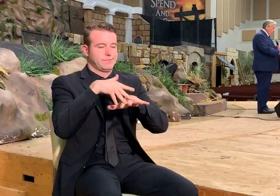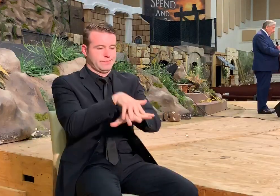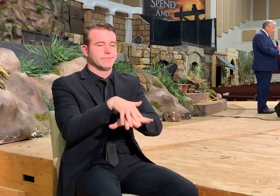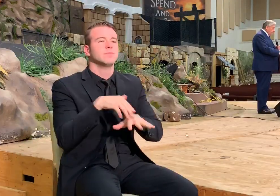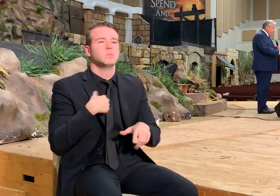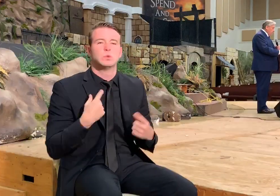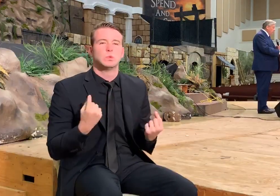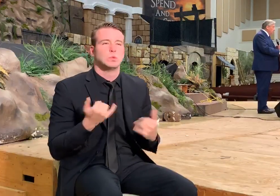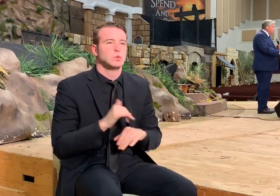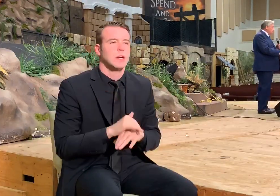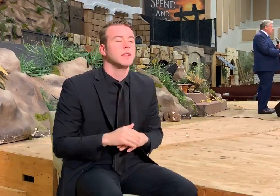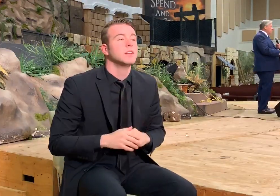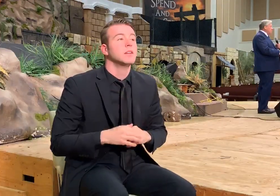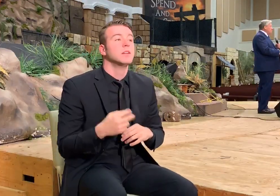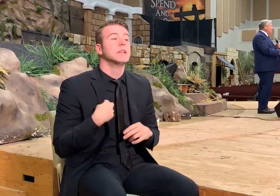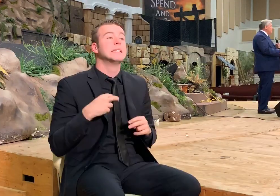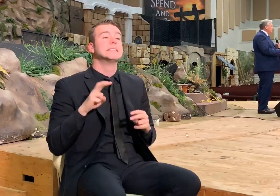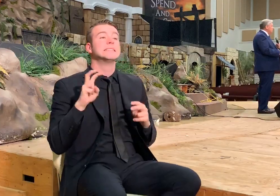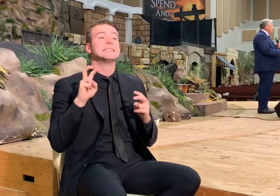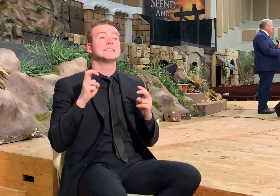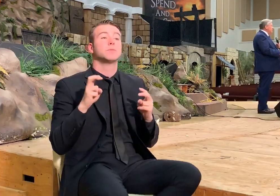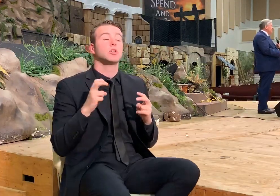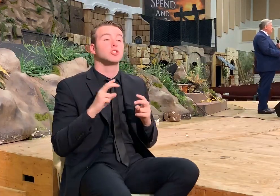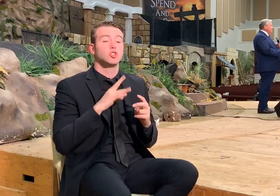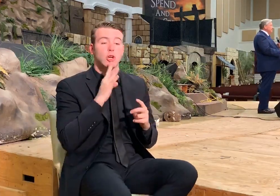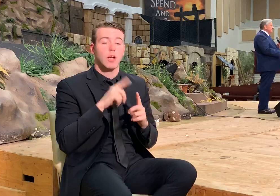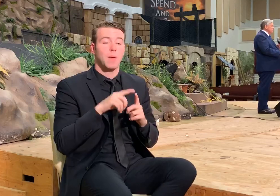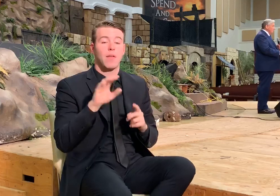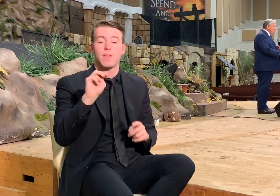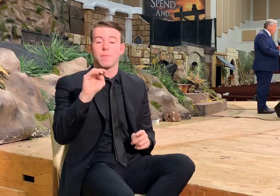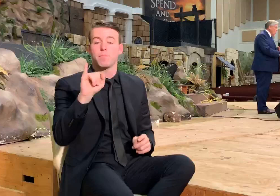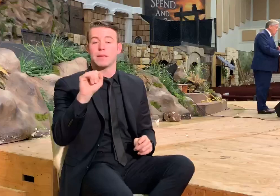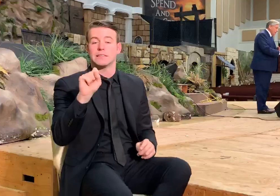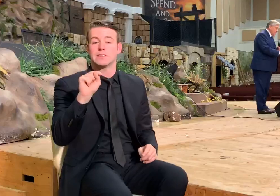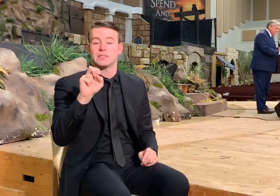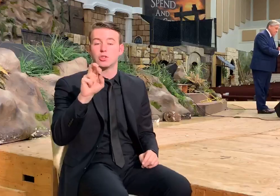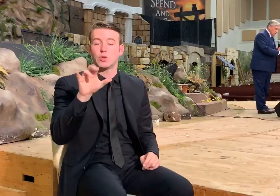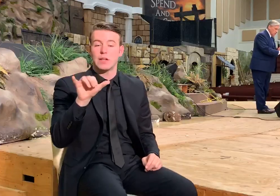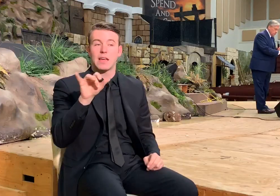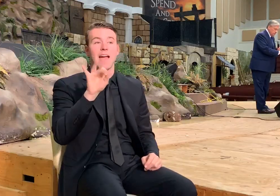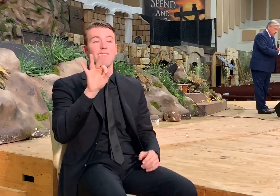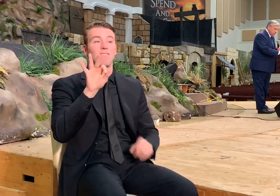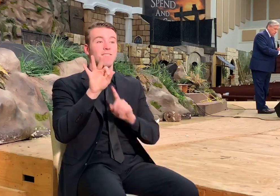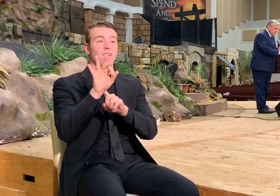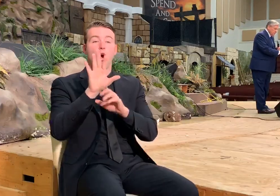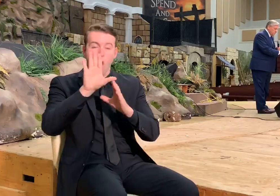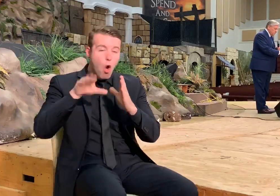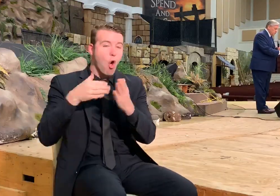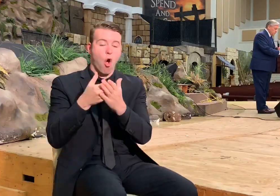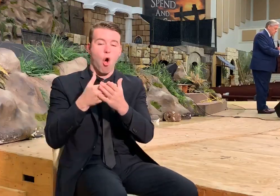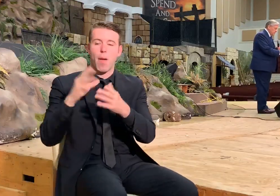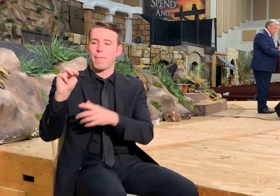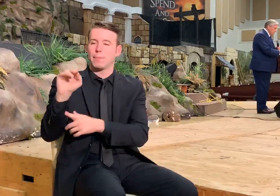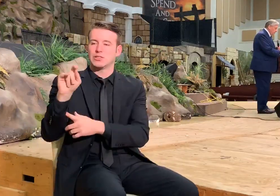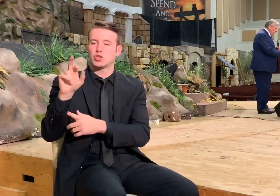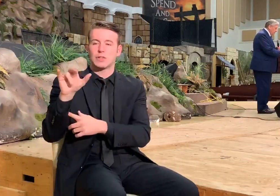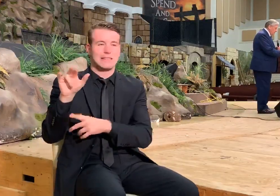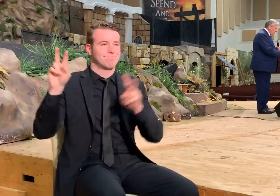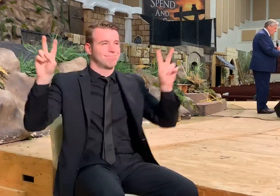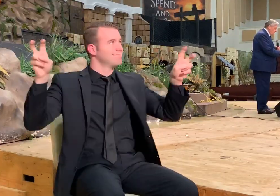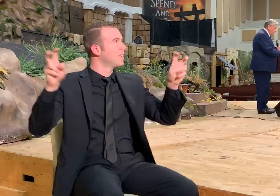Treach on the subject of the mystery of all mysteries, the mystery